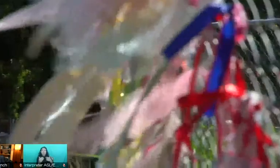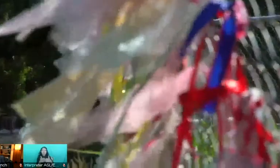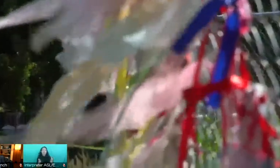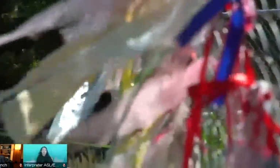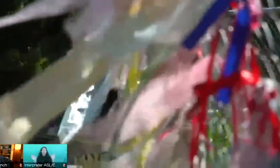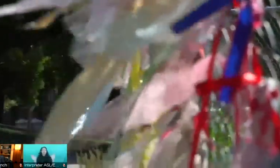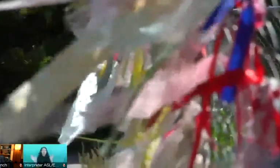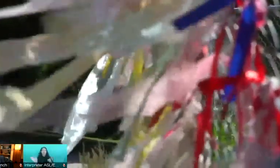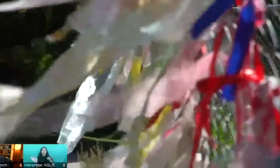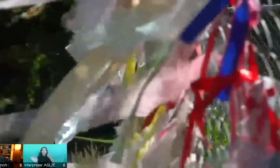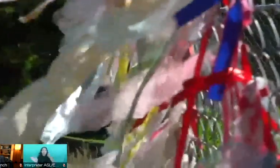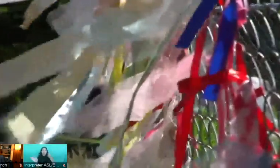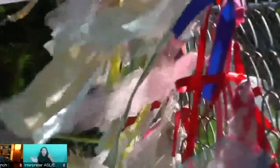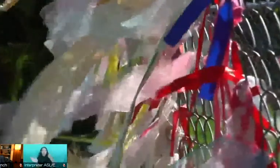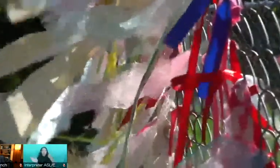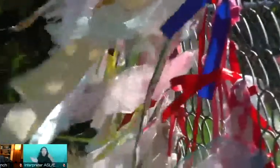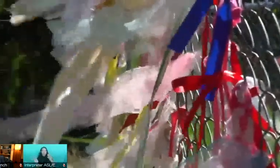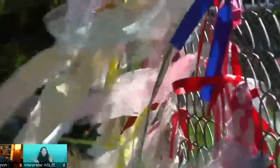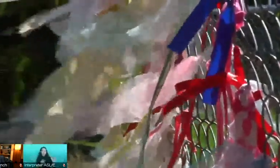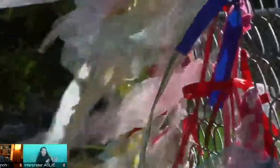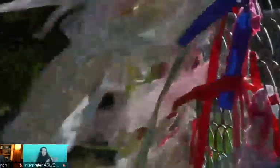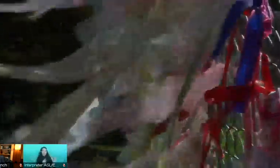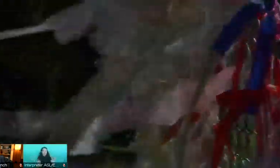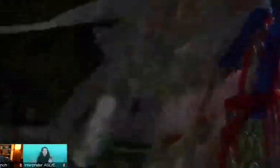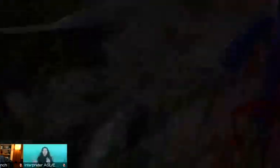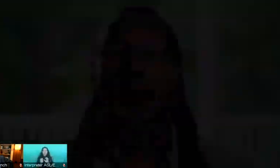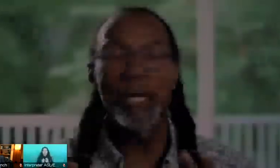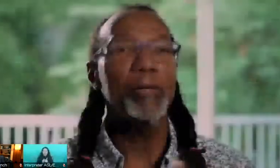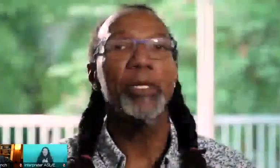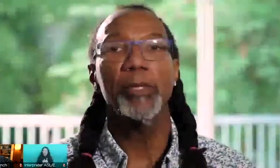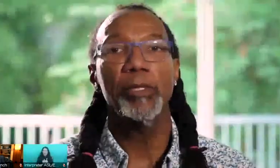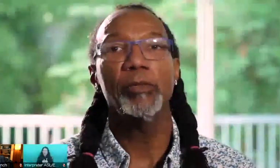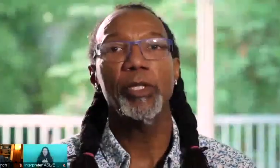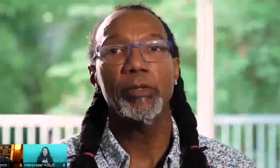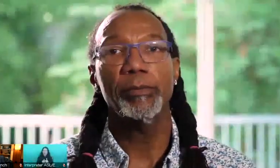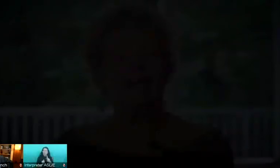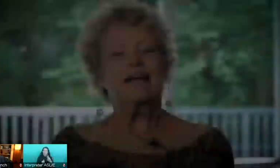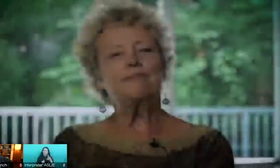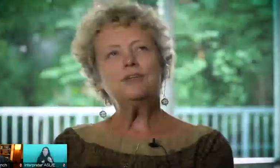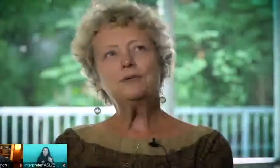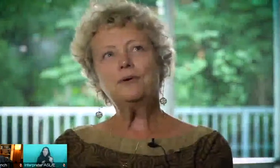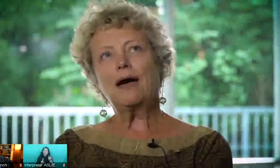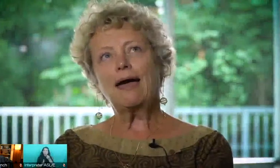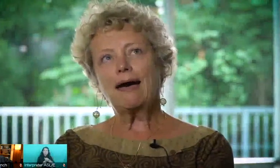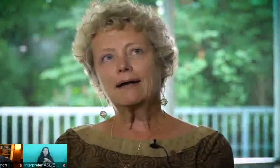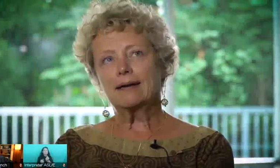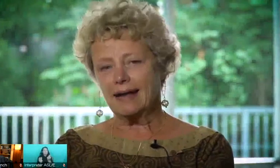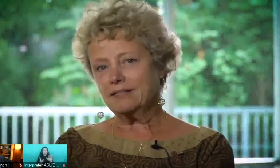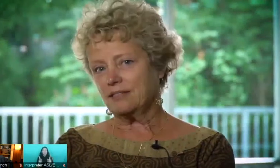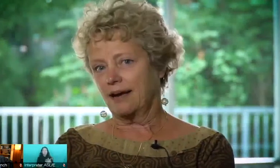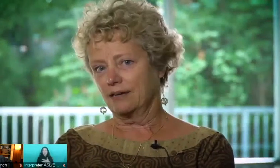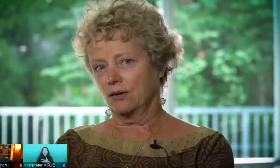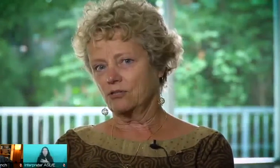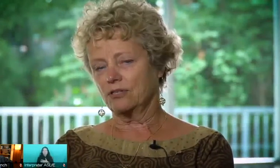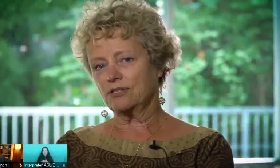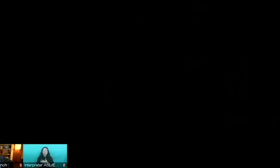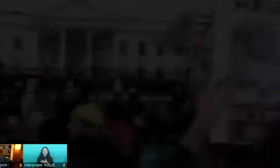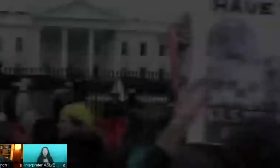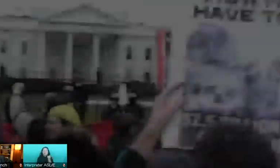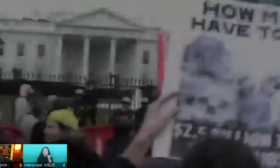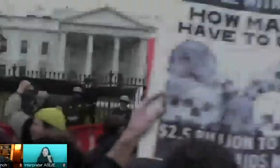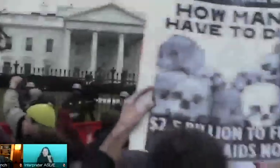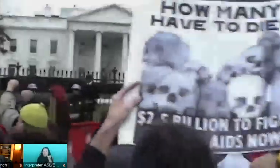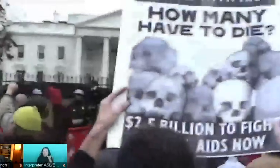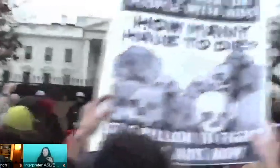accurate, panoramic view of how the virus has impacted many people in this region. If you had an AIDS diagnosis